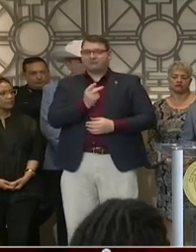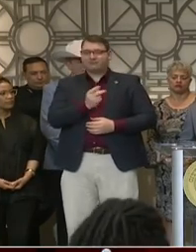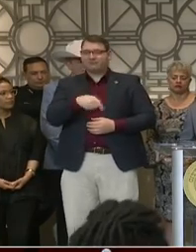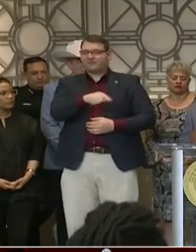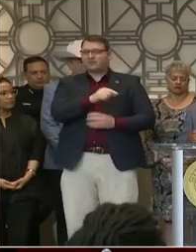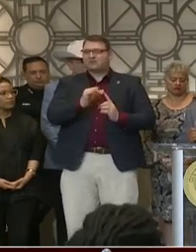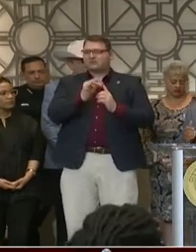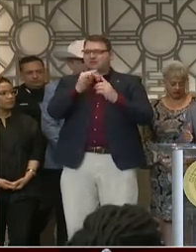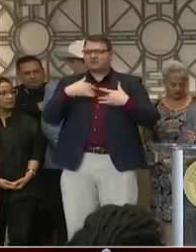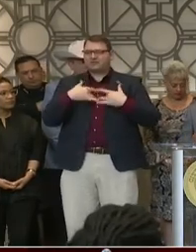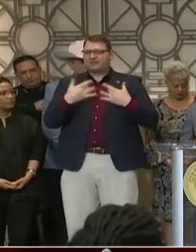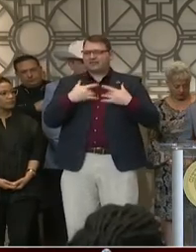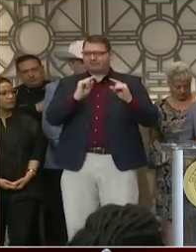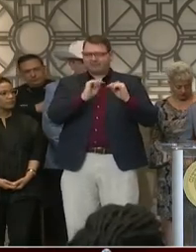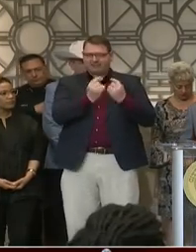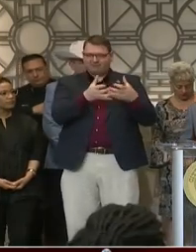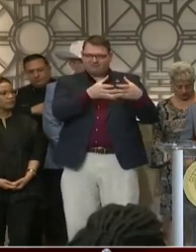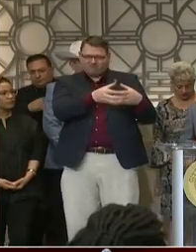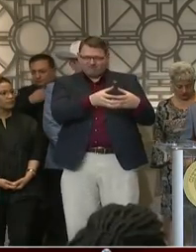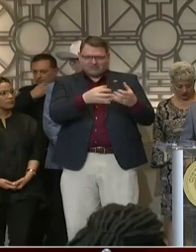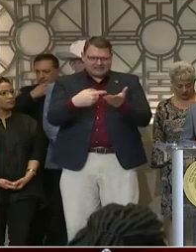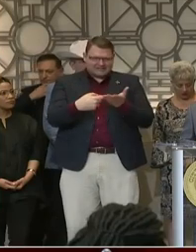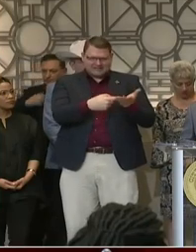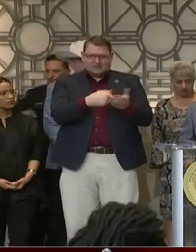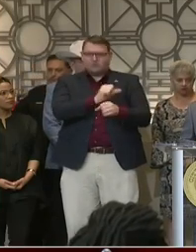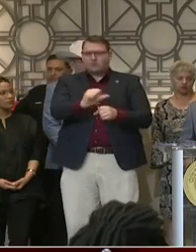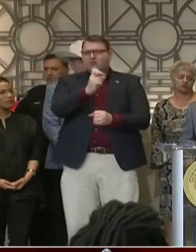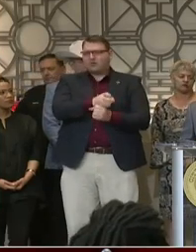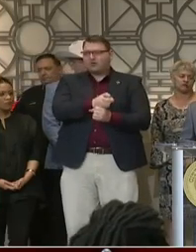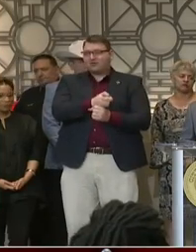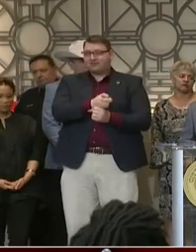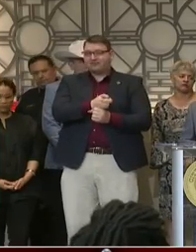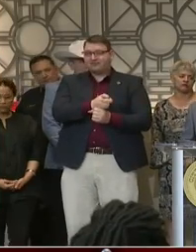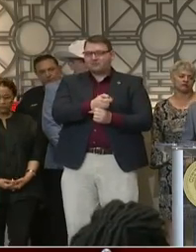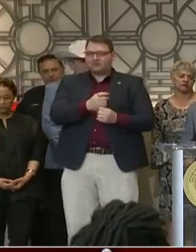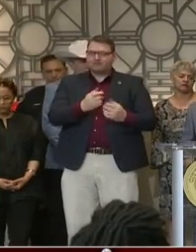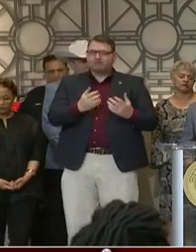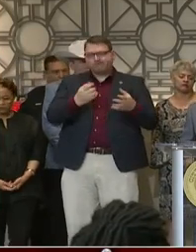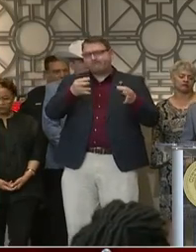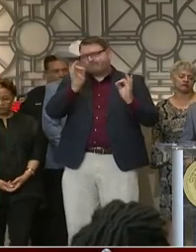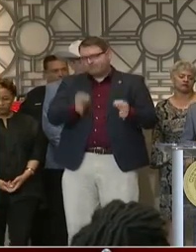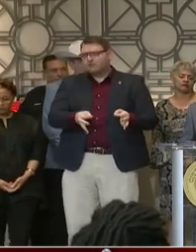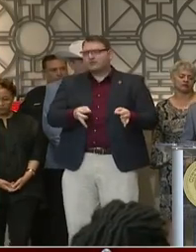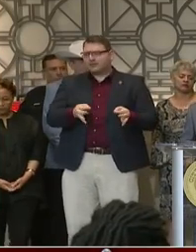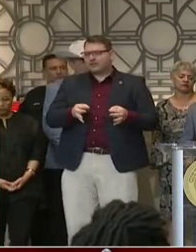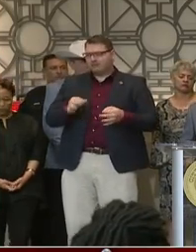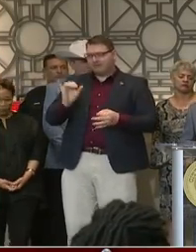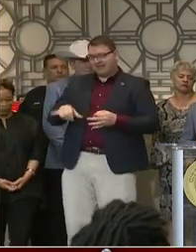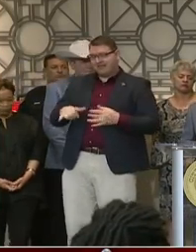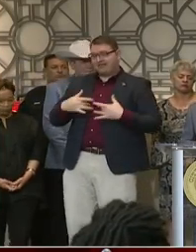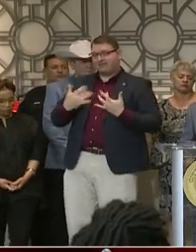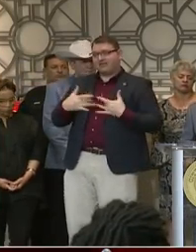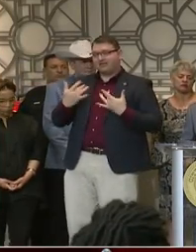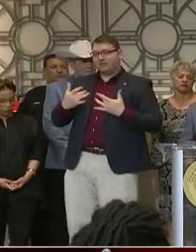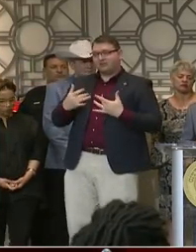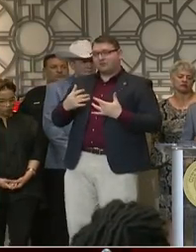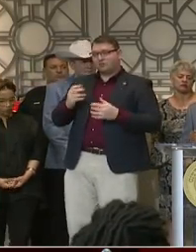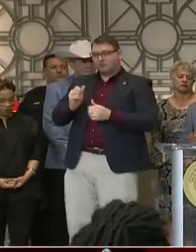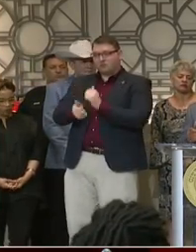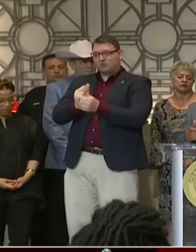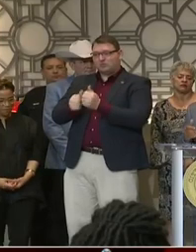But that event will also be either rescheduled or canceled. And for the event